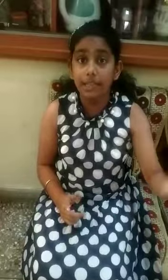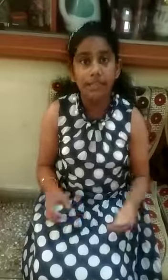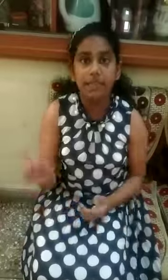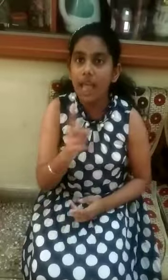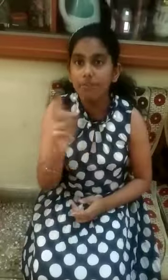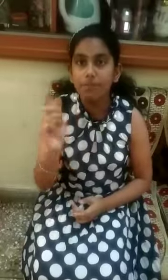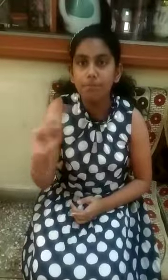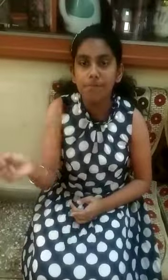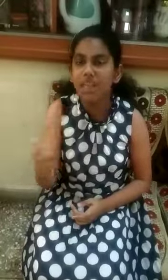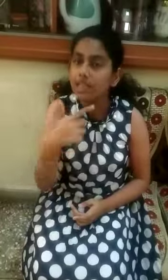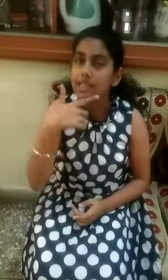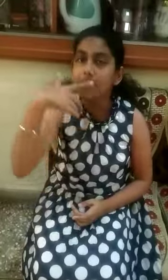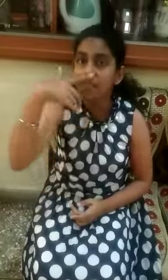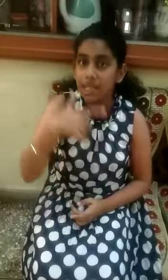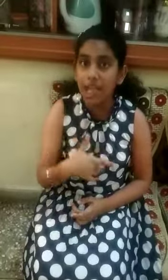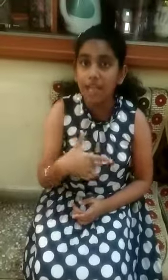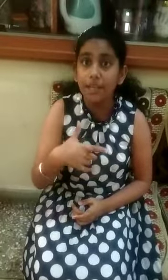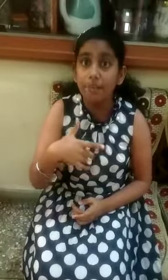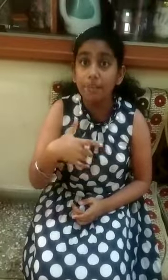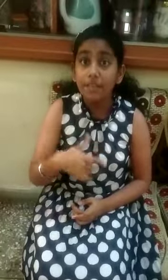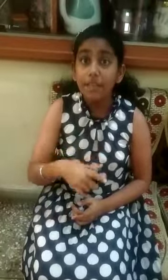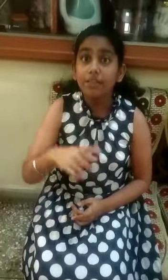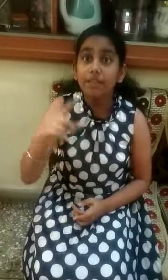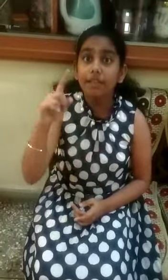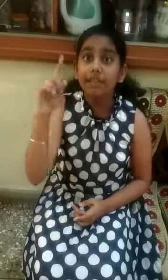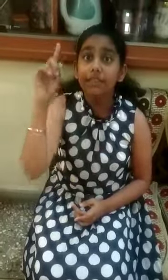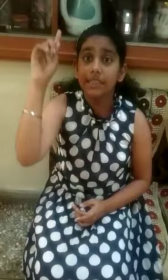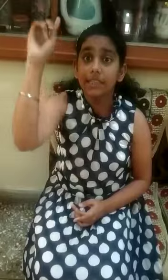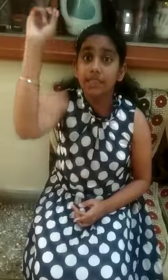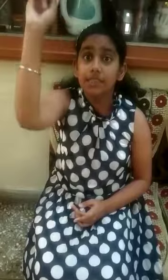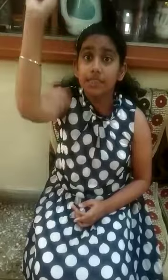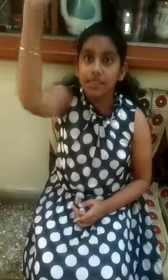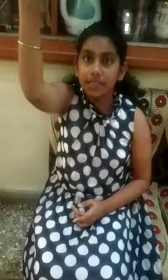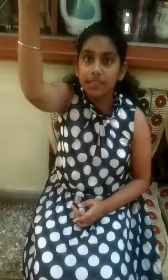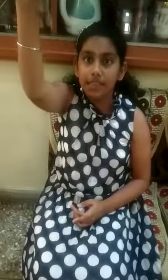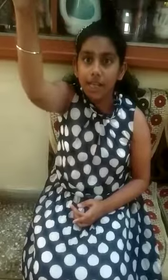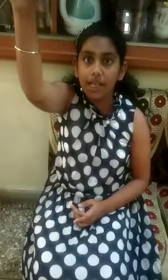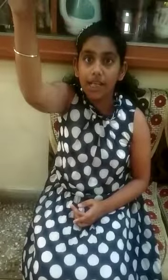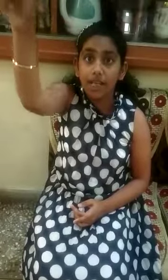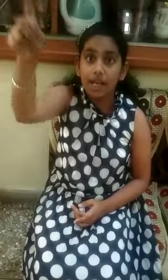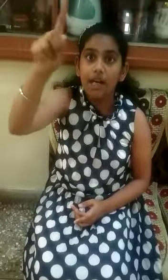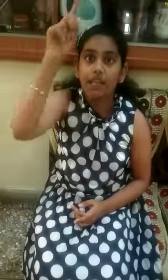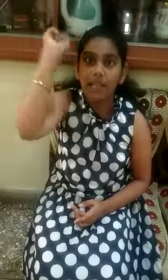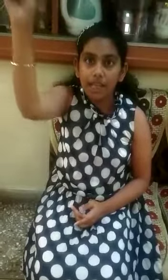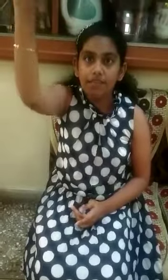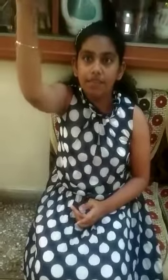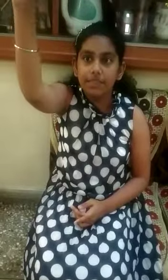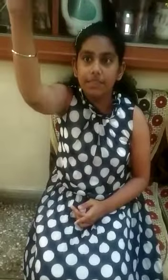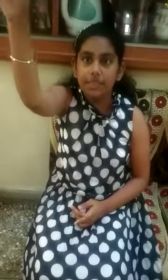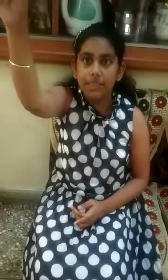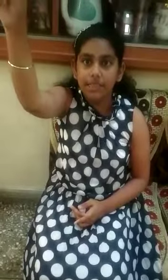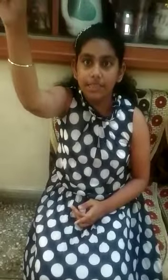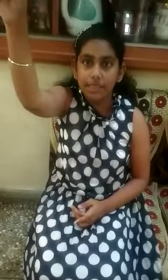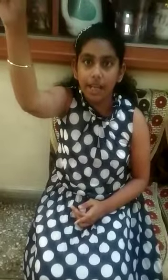never make us shine. We will see the sunshine. Again we will see the sunshine.